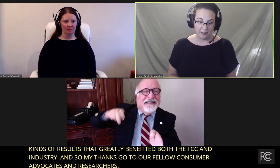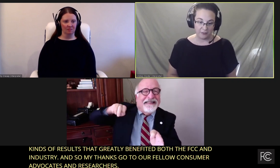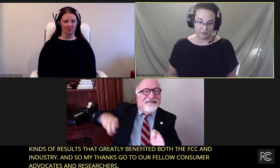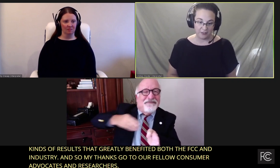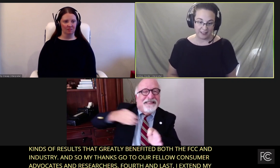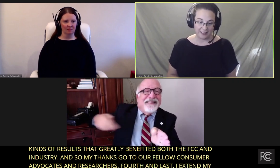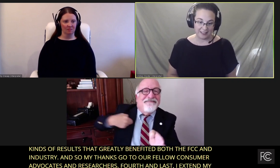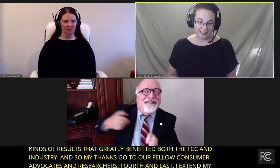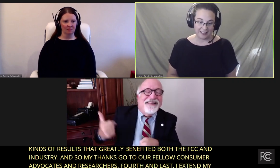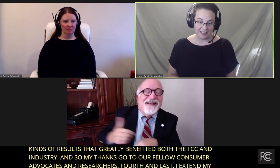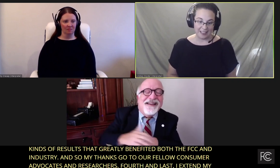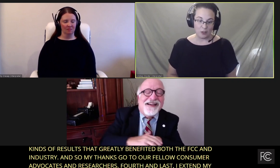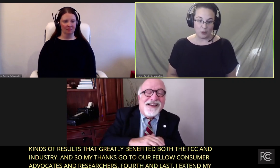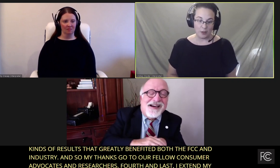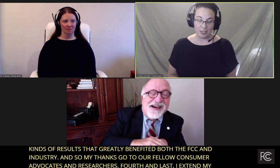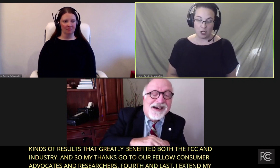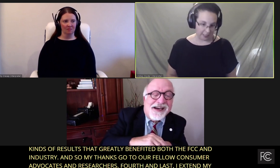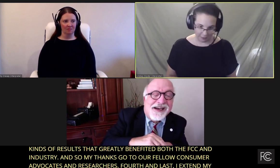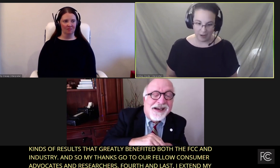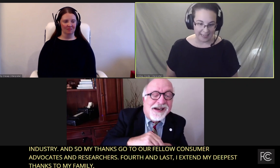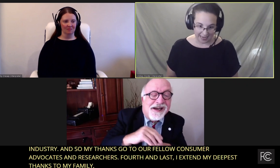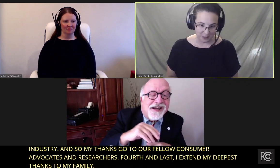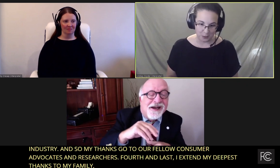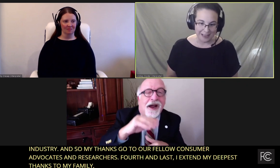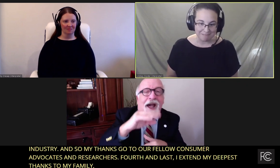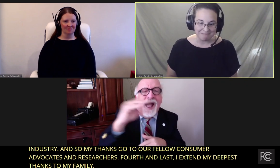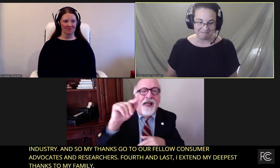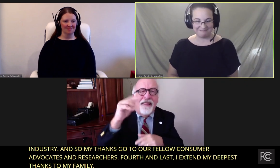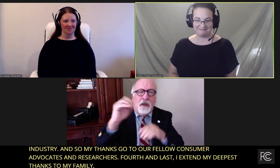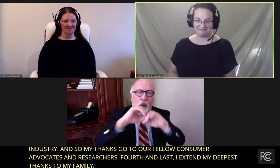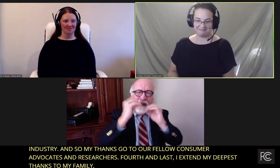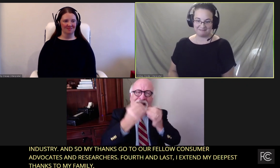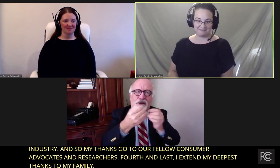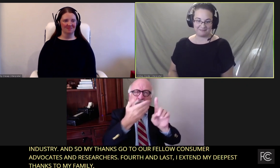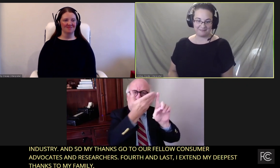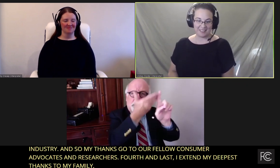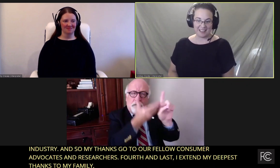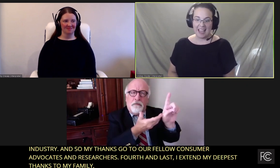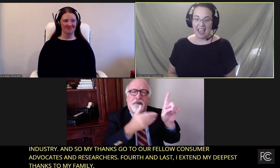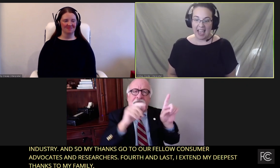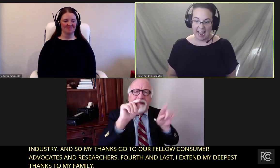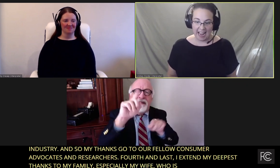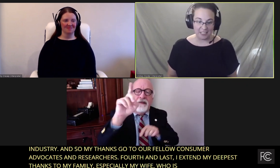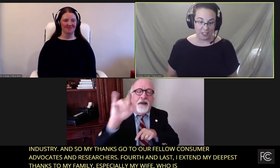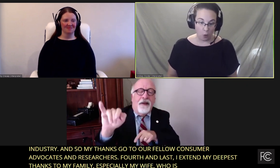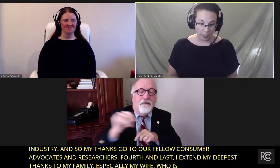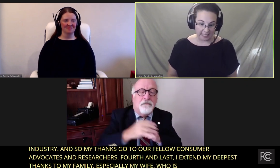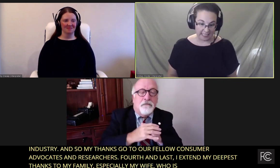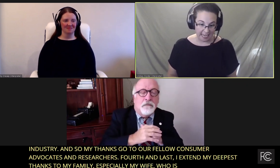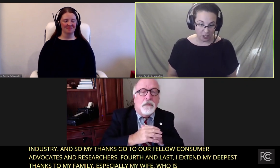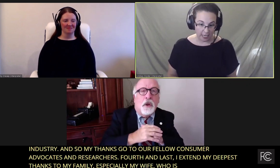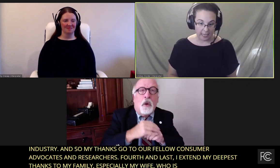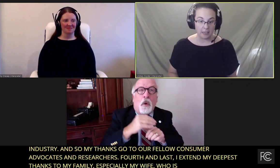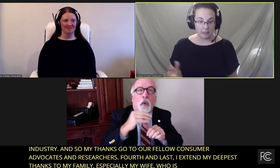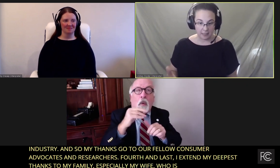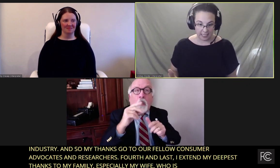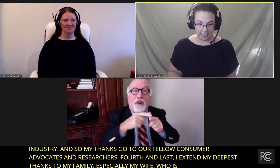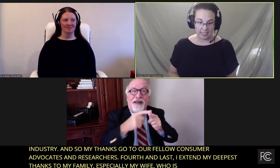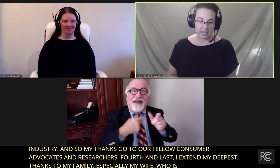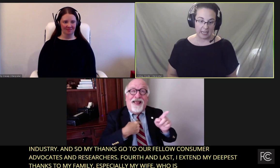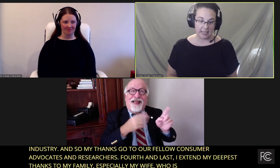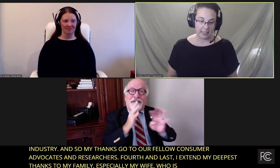my wife, who is currently right next to me, and the organization